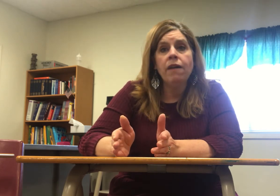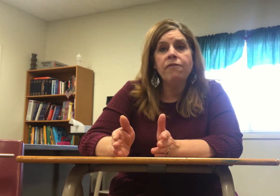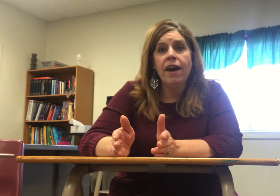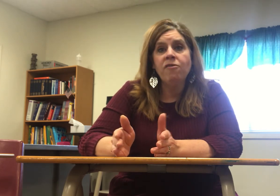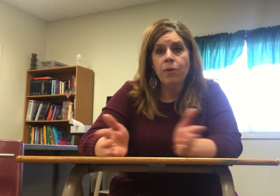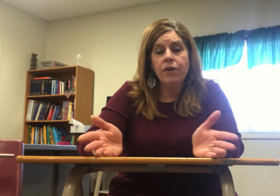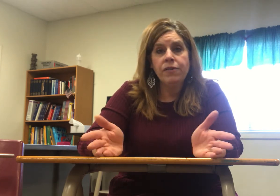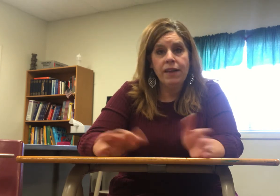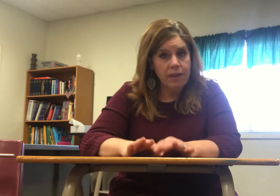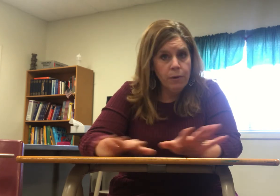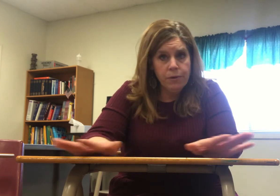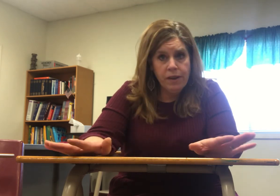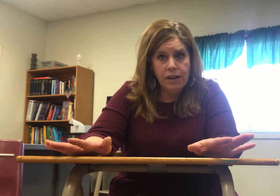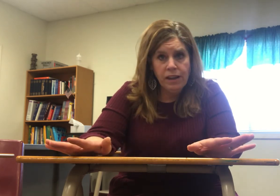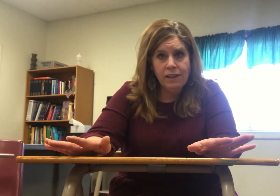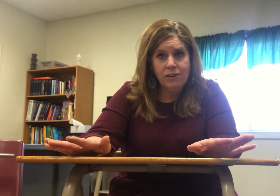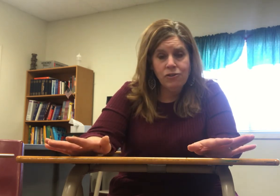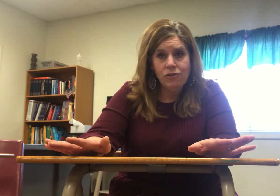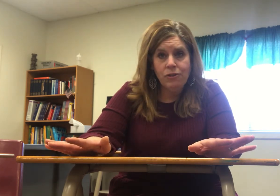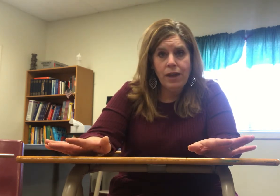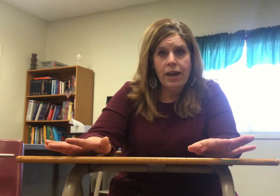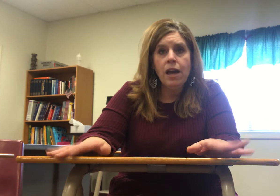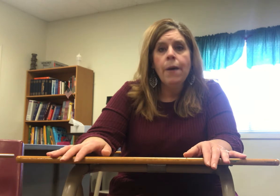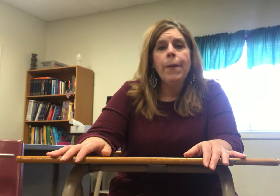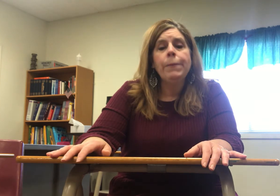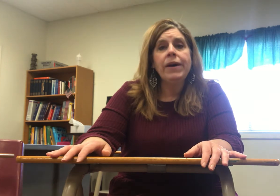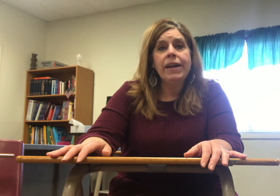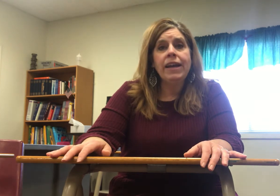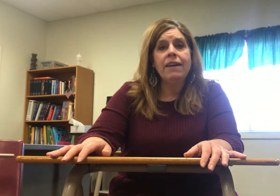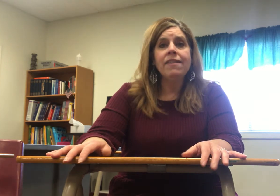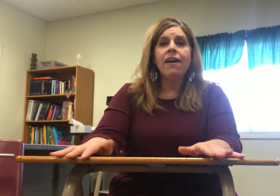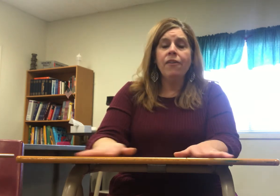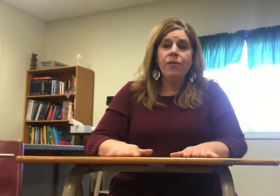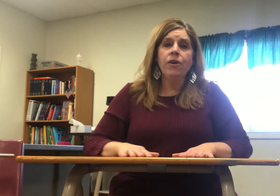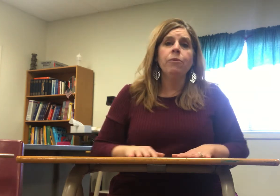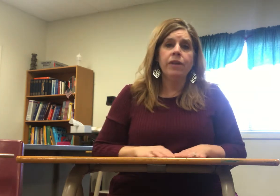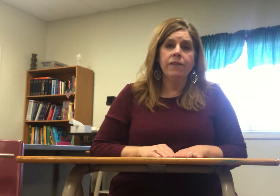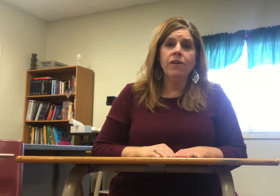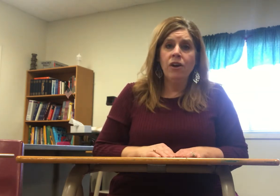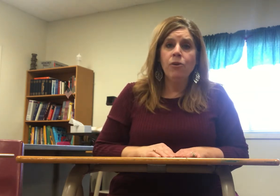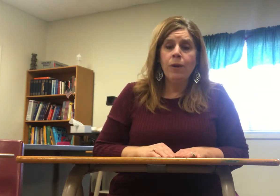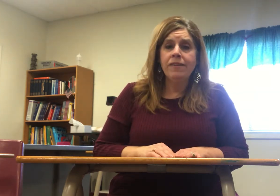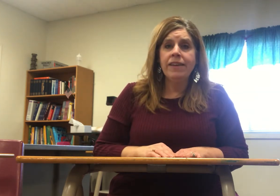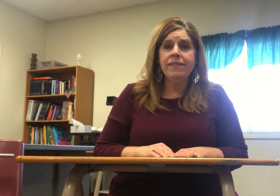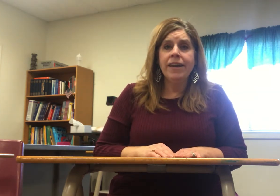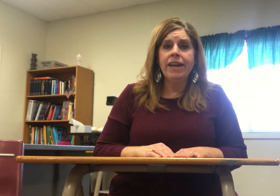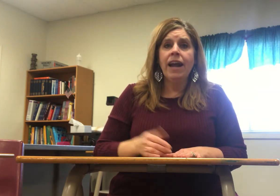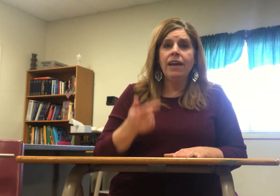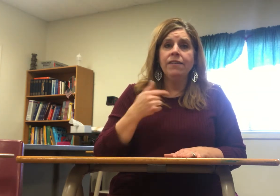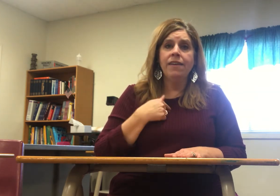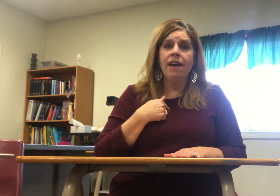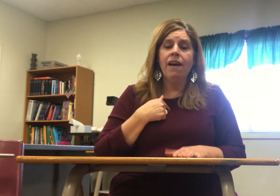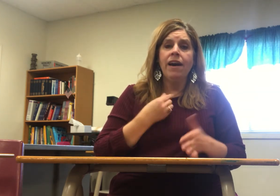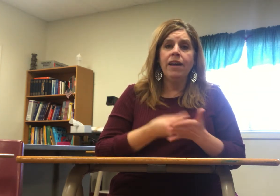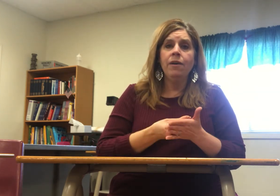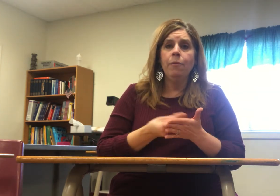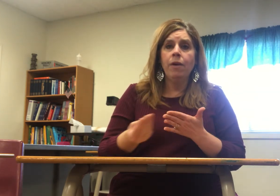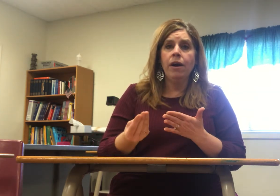five books that's how I would say it in English okay but in ASL there are fun there are other ways I could say it I could say I bought